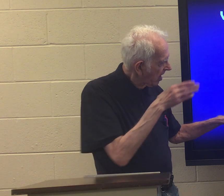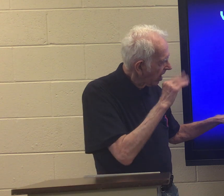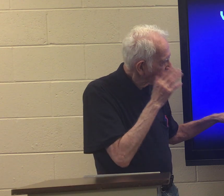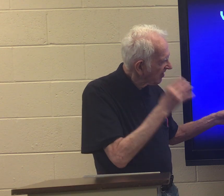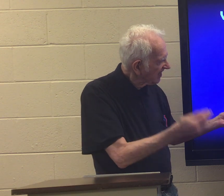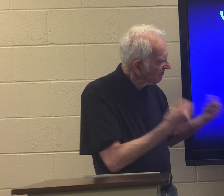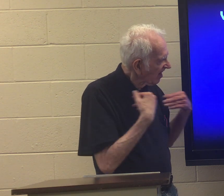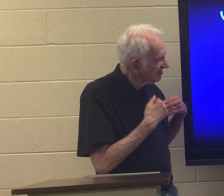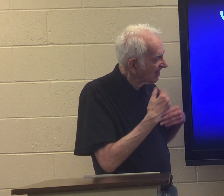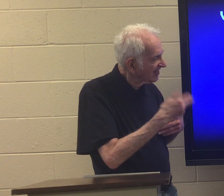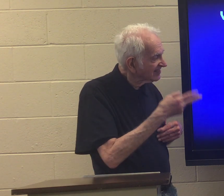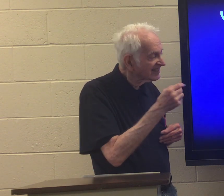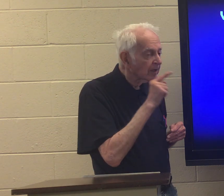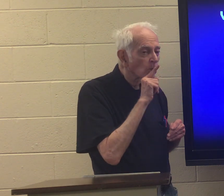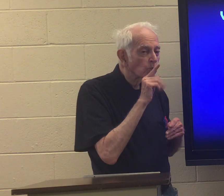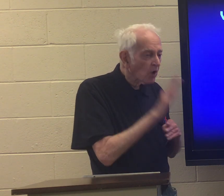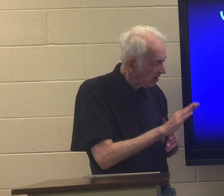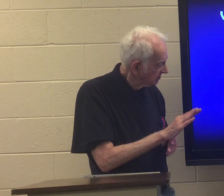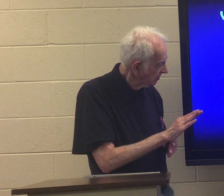and fourth God will give us the things he promised